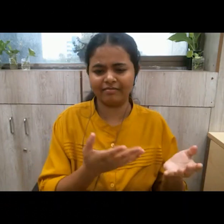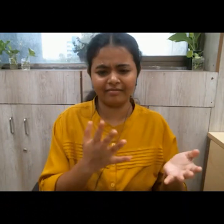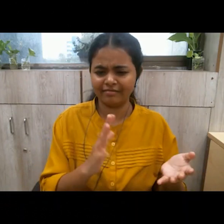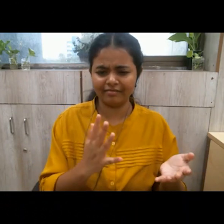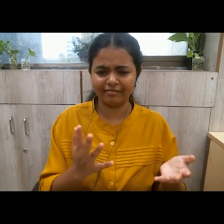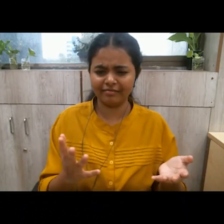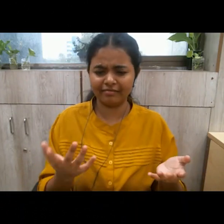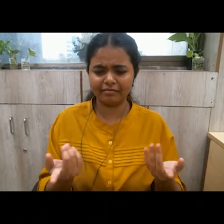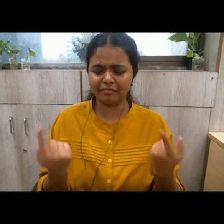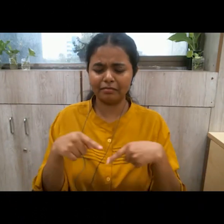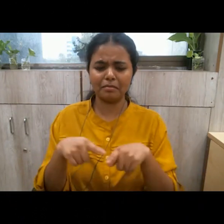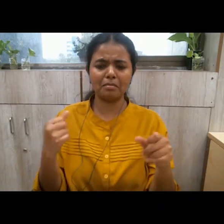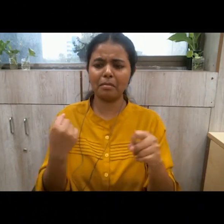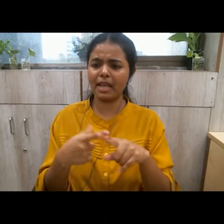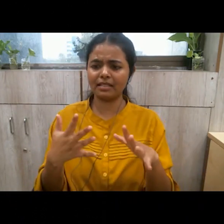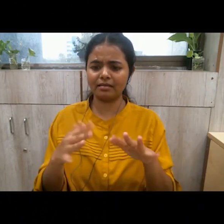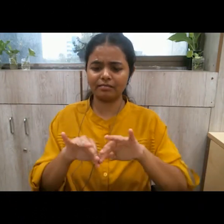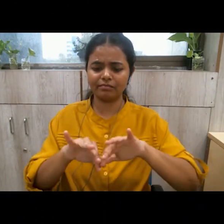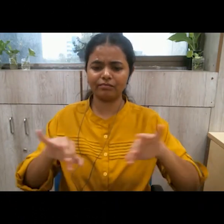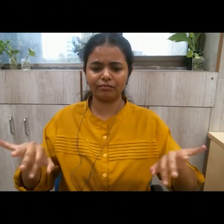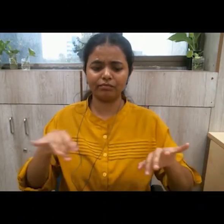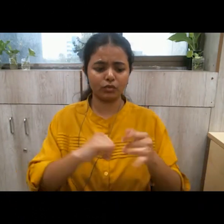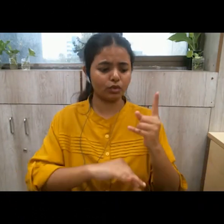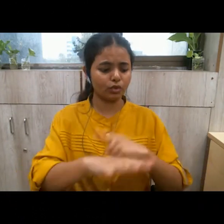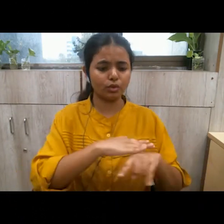if you want to do social service do social service